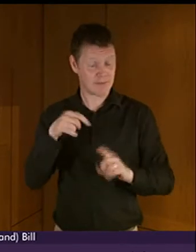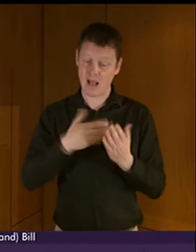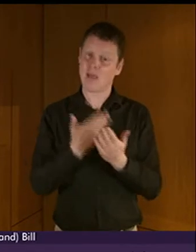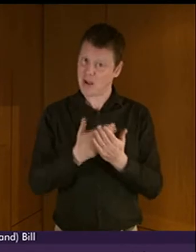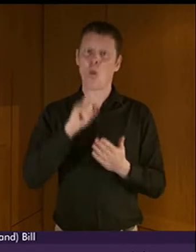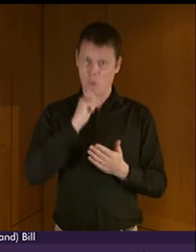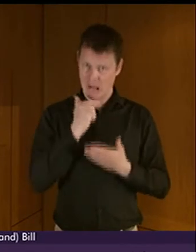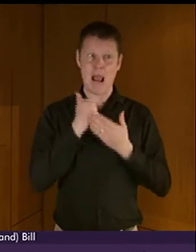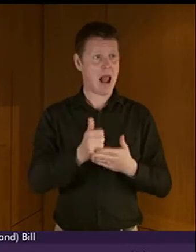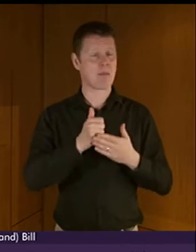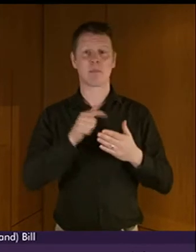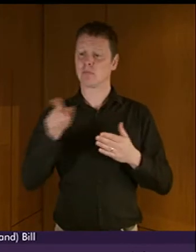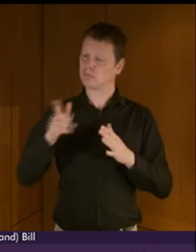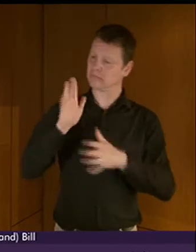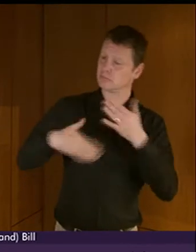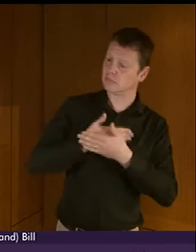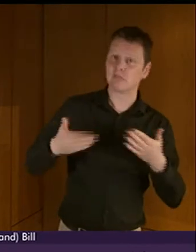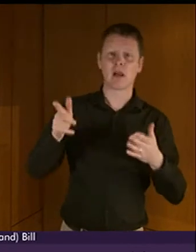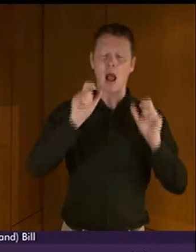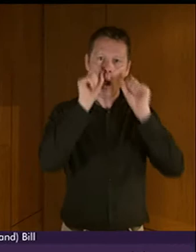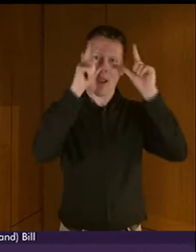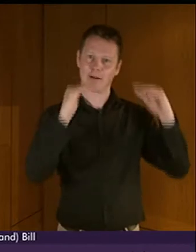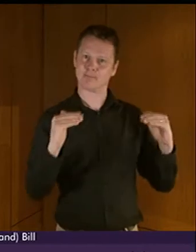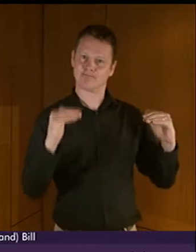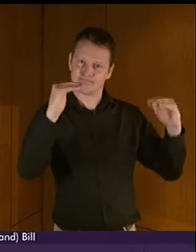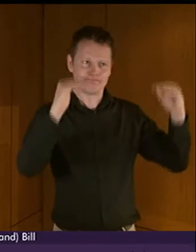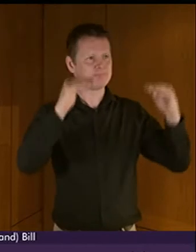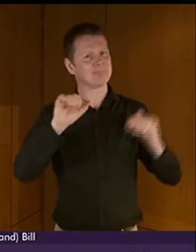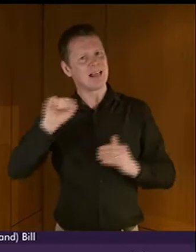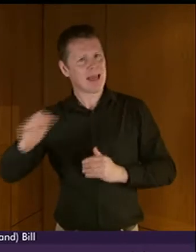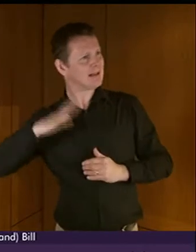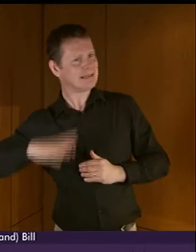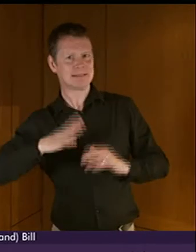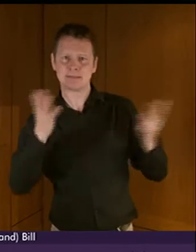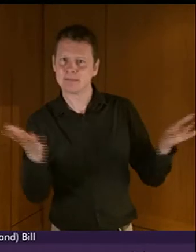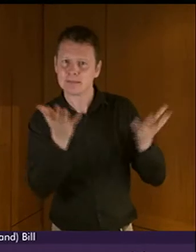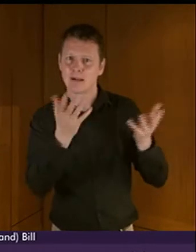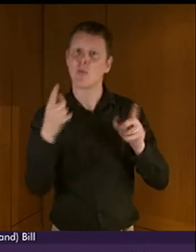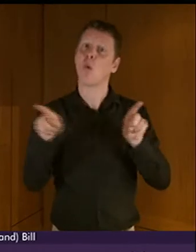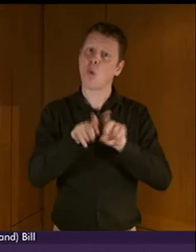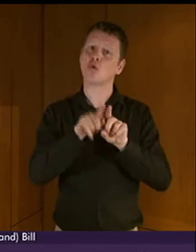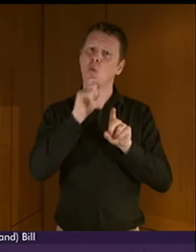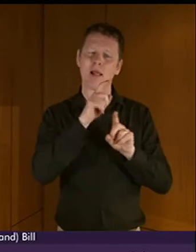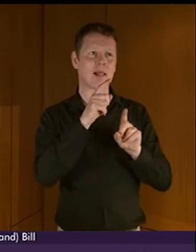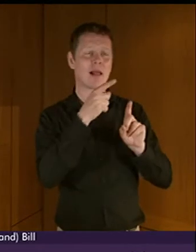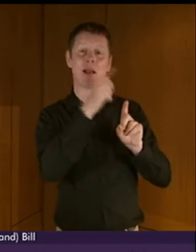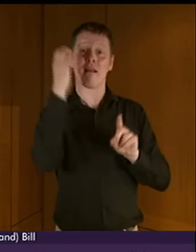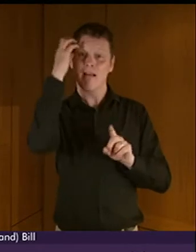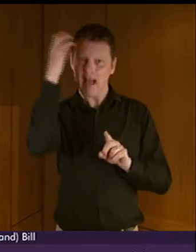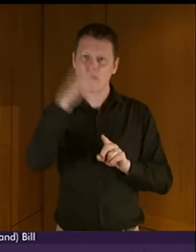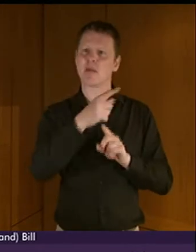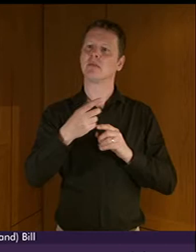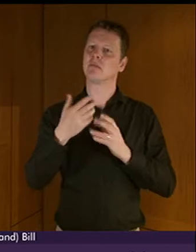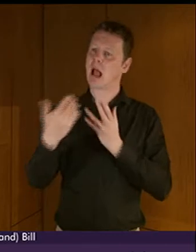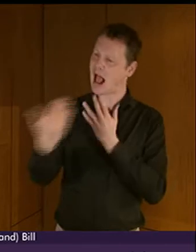of British Sign Language and the needs of those who use it, but encourages accessible government, active and